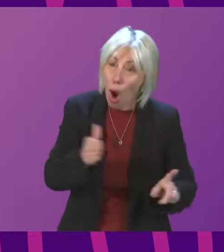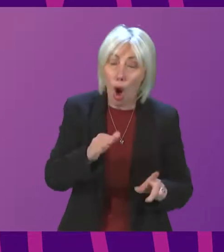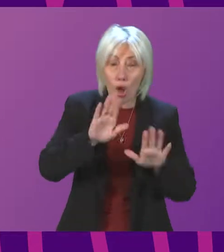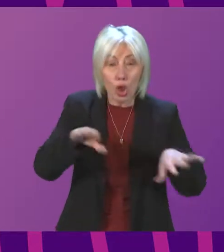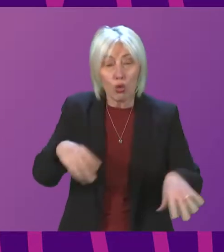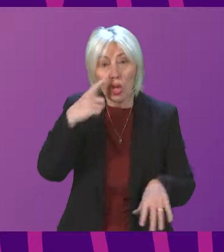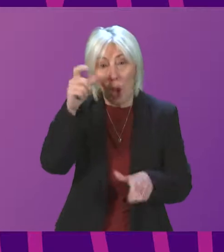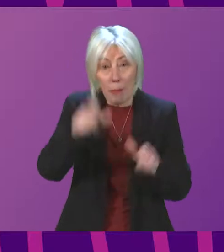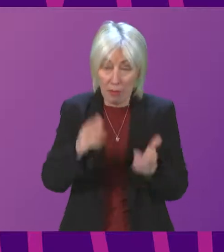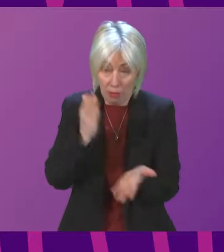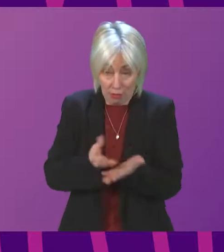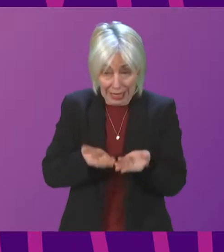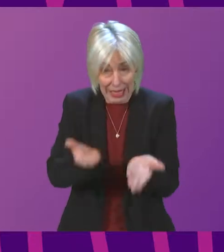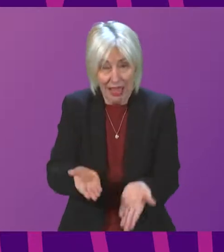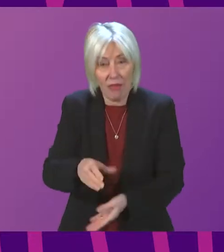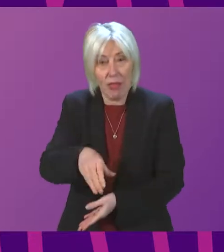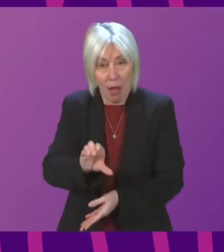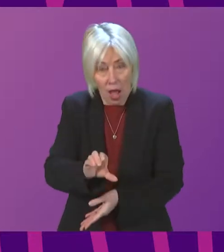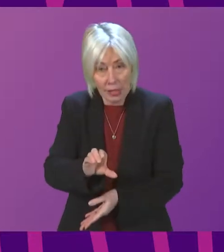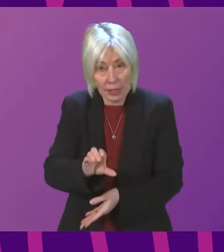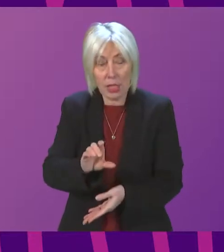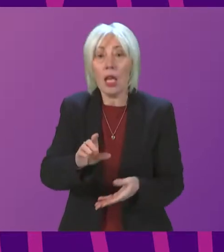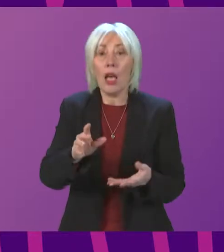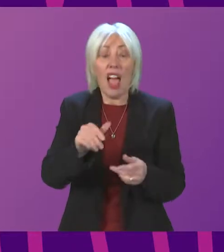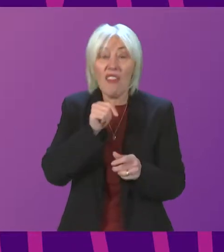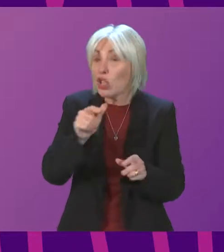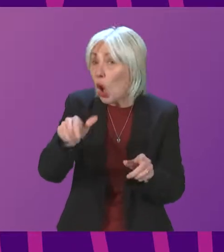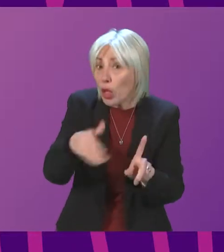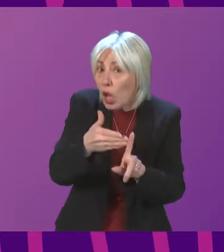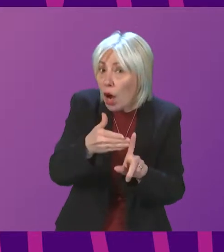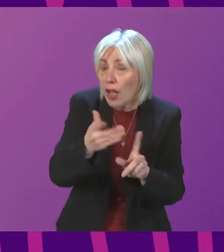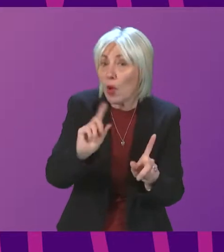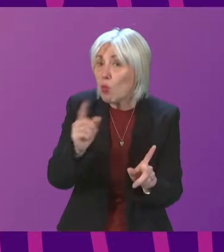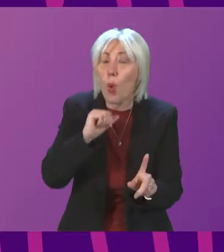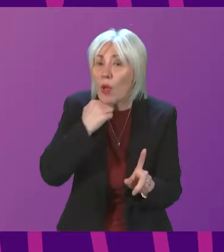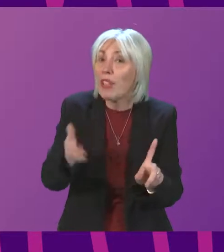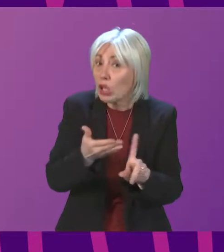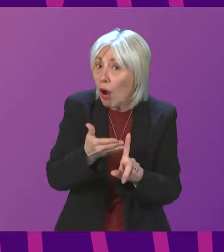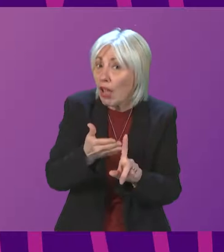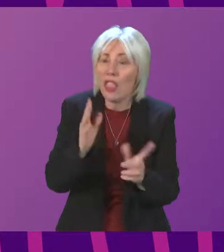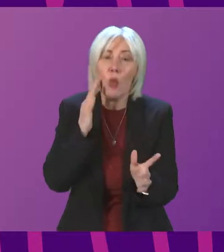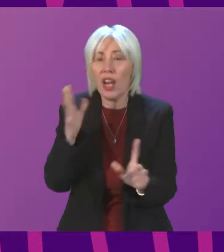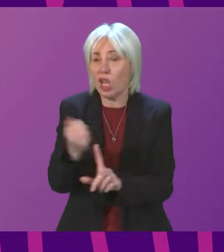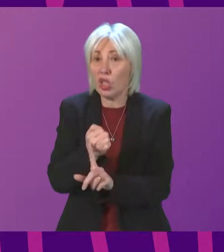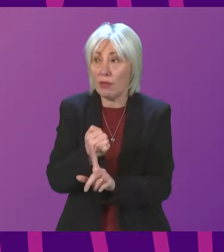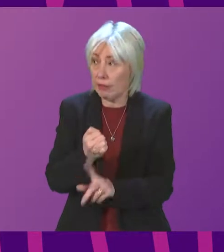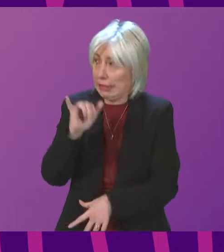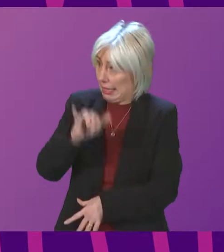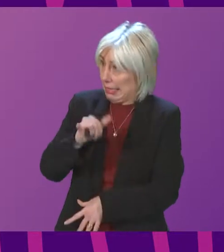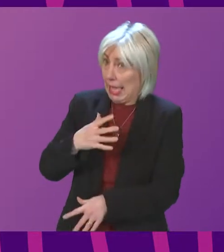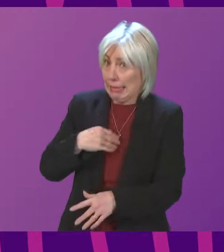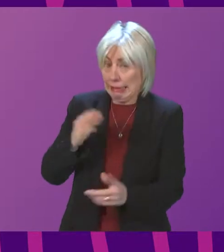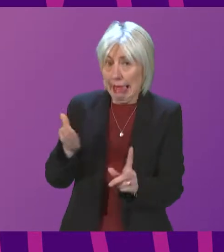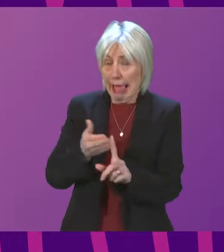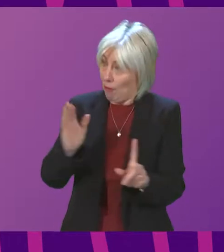bus pass? If not, what is the target and when will it be achieved? Minister. It absolutely is this Government's intention to have every child and young person